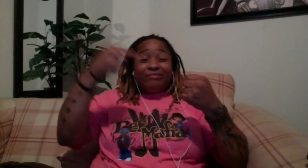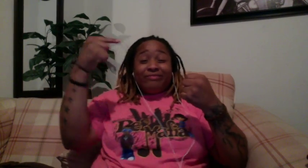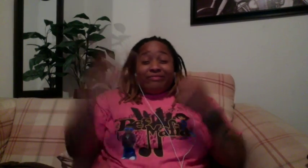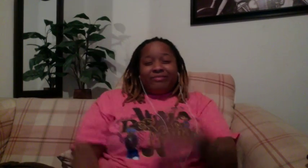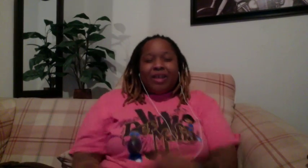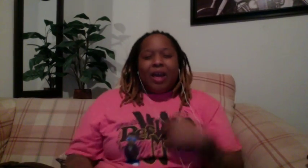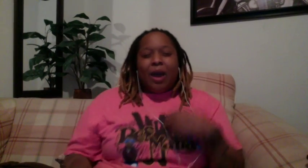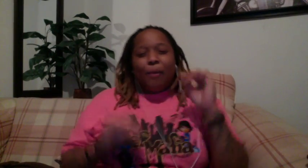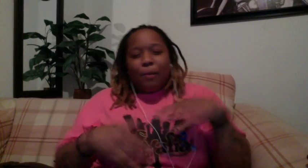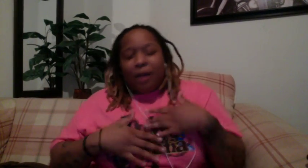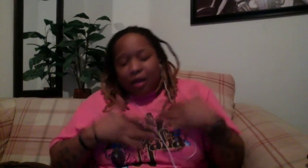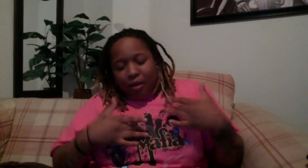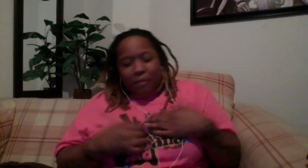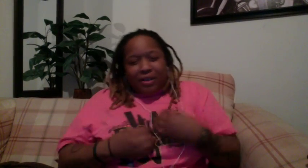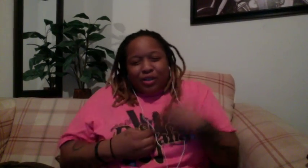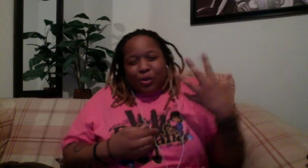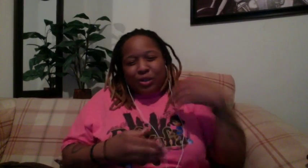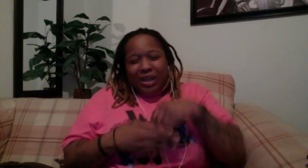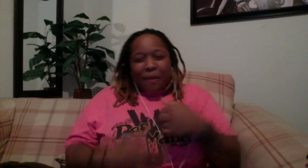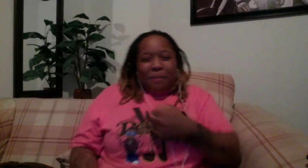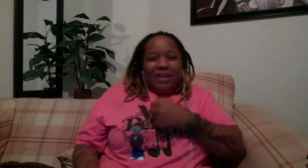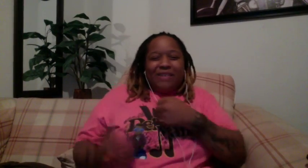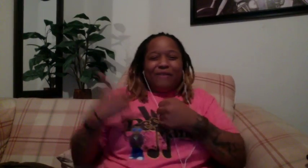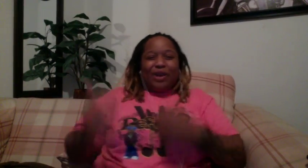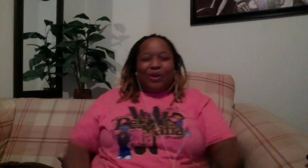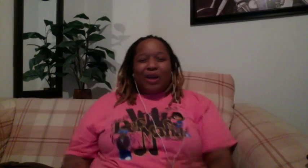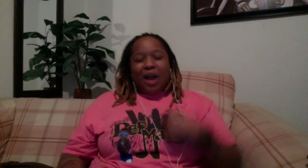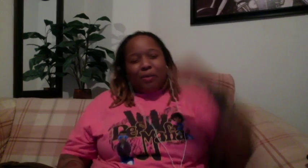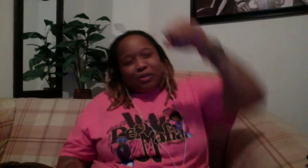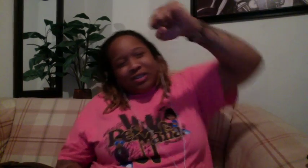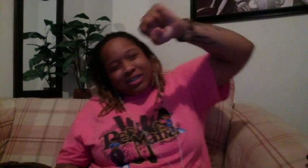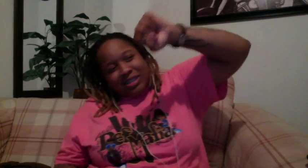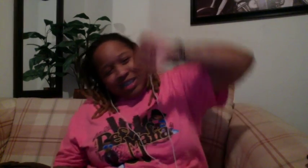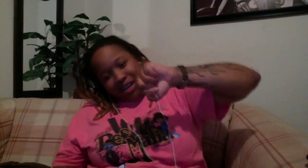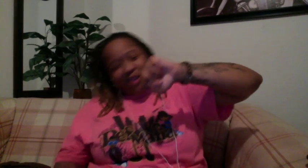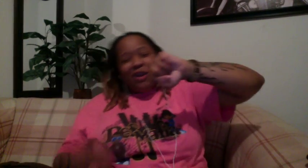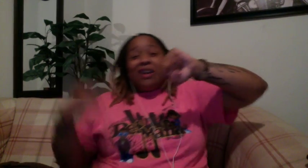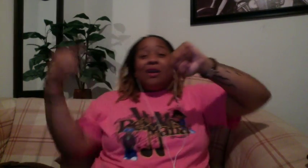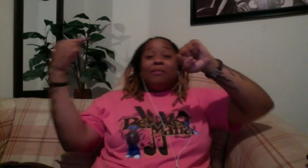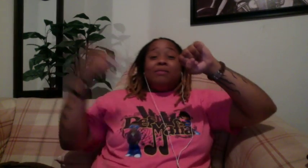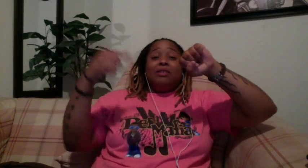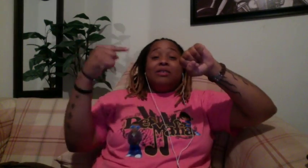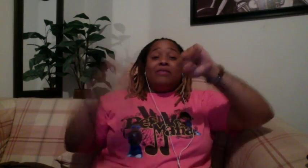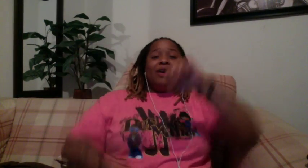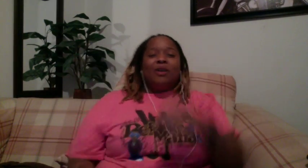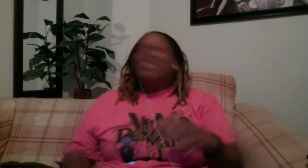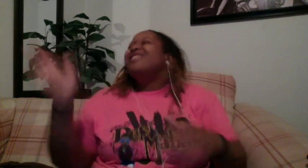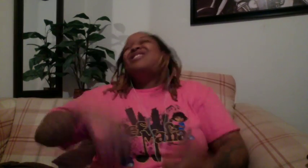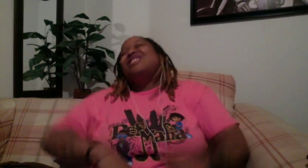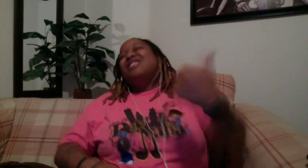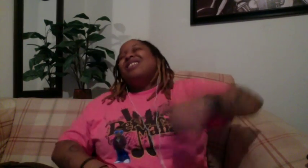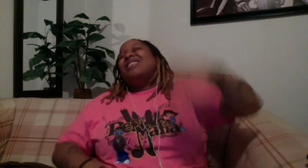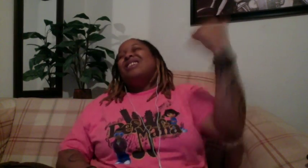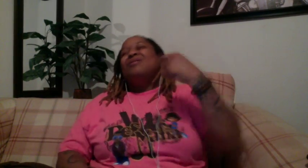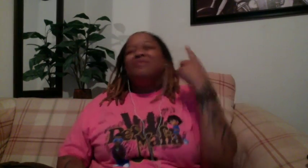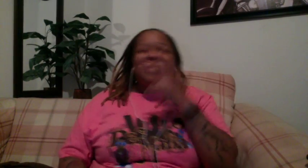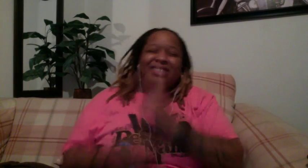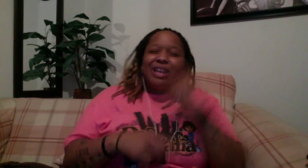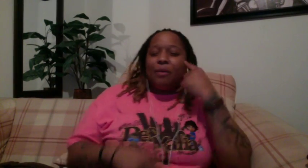microphone I put my heart and my soul in that microphone I put it down on that microphone Turn up the motherfucking sound on